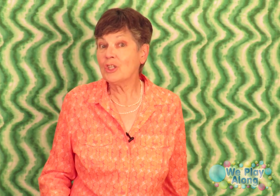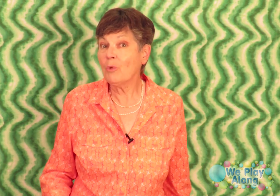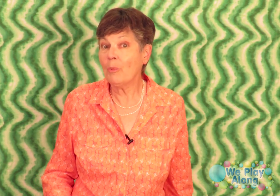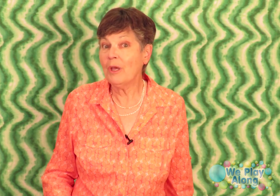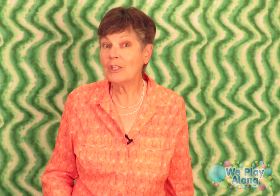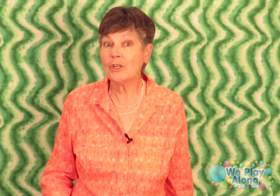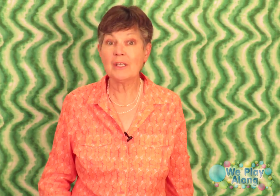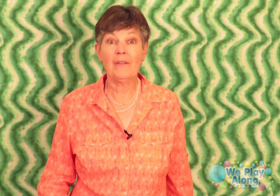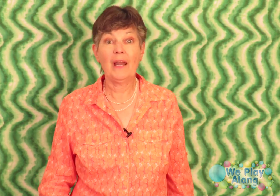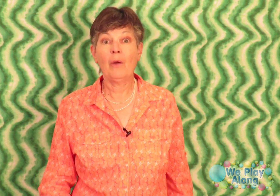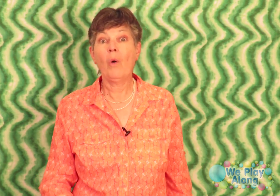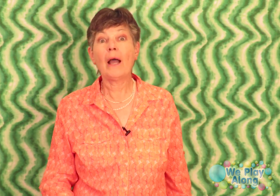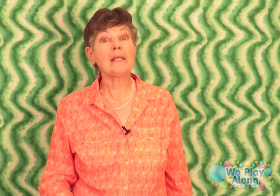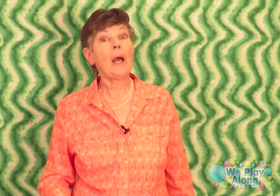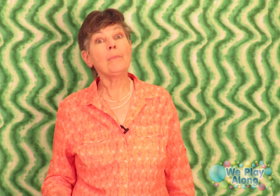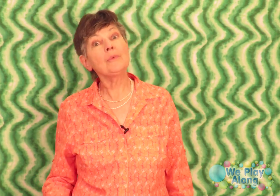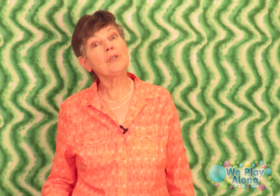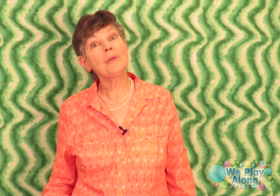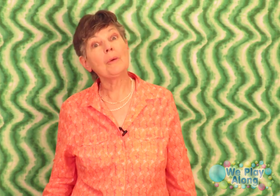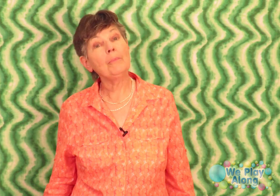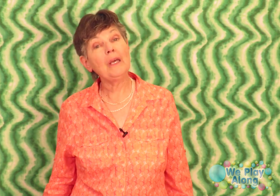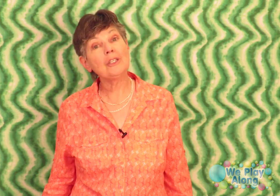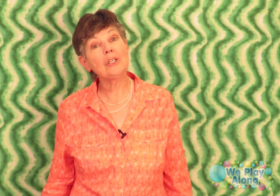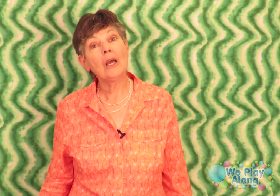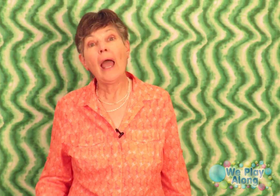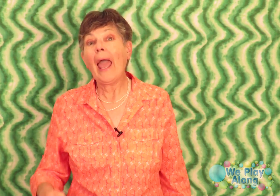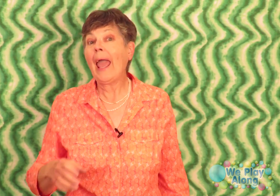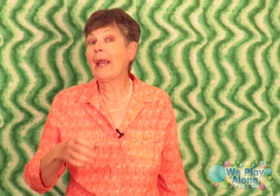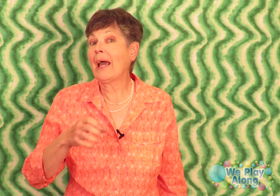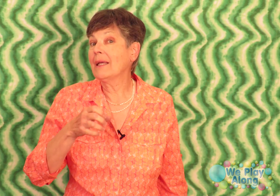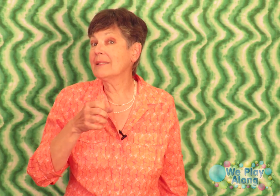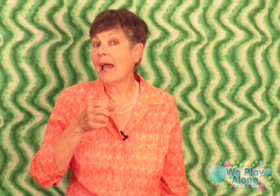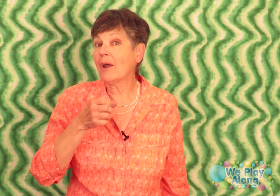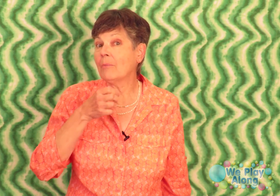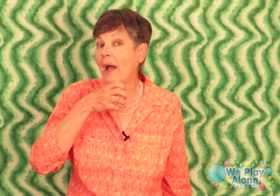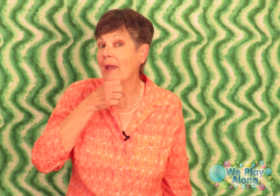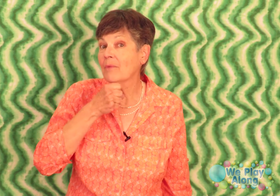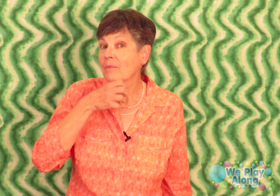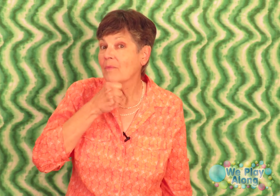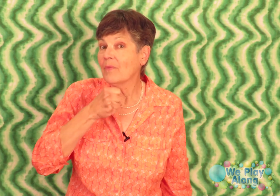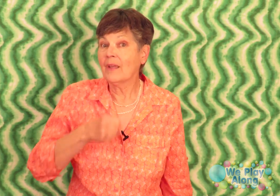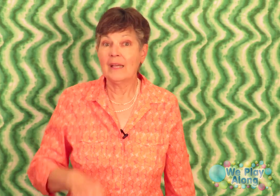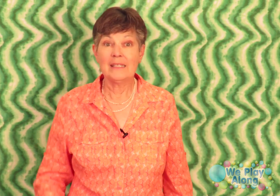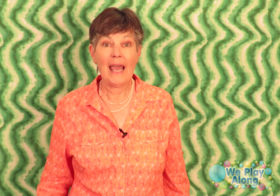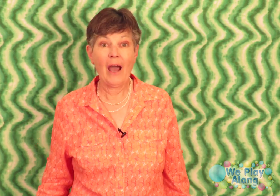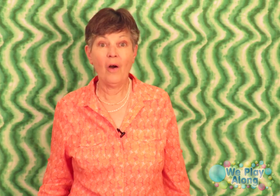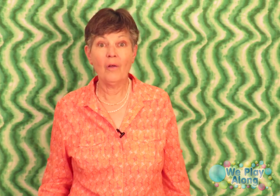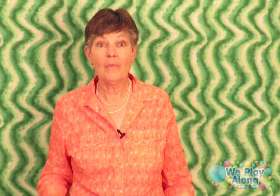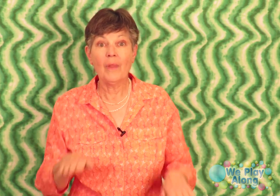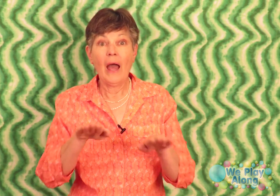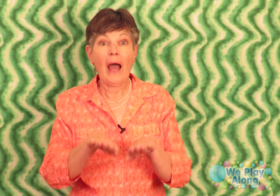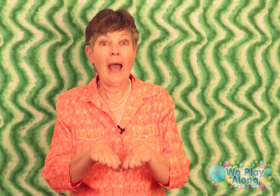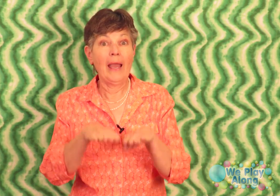some more pictures and then I walked up to the beach and I sat on my towel I